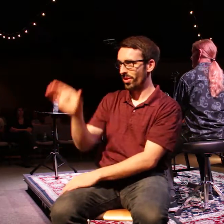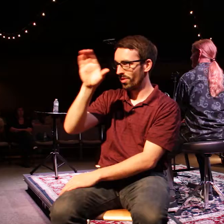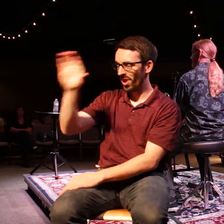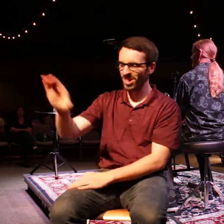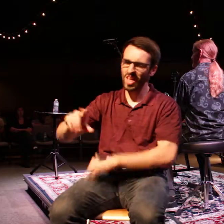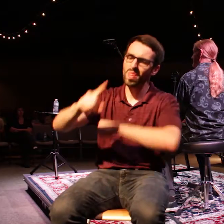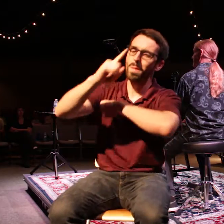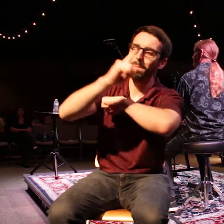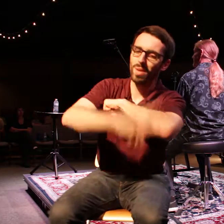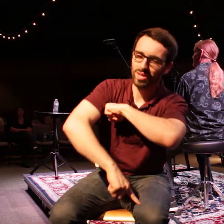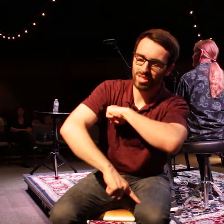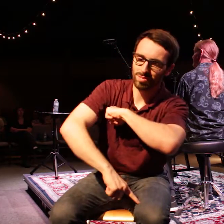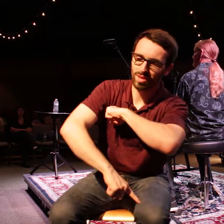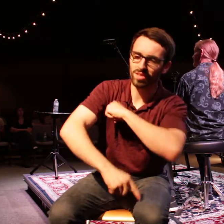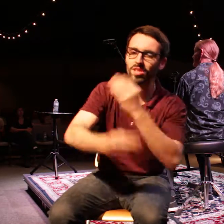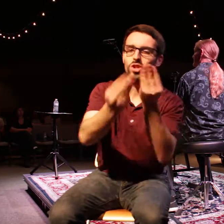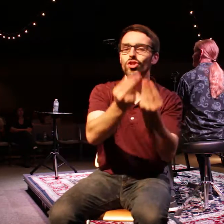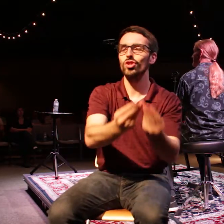and it gives us meaning and purpose again.